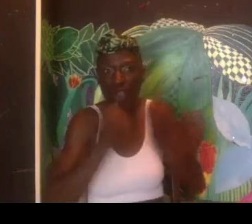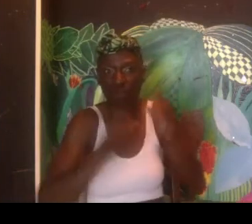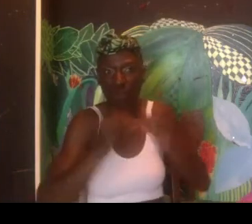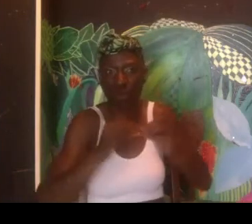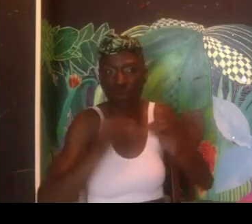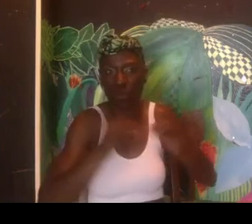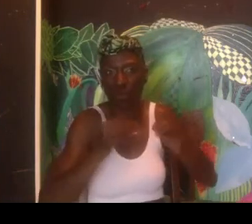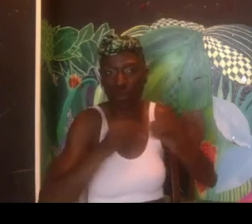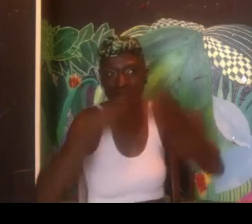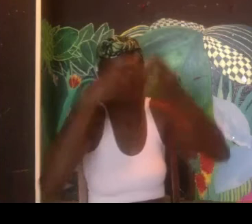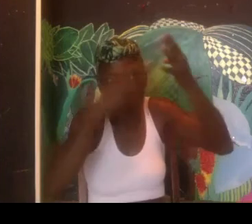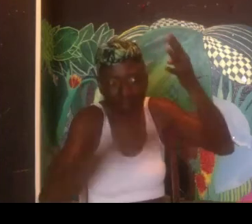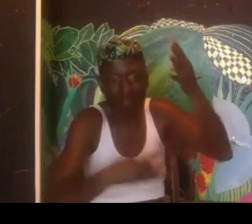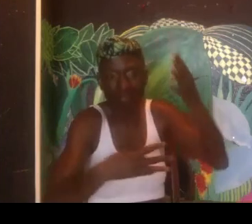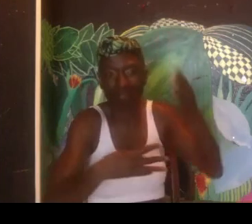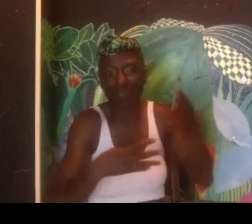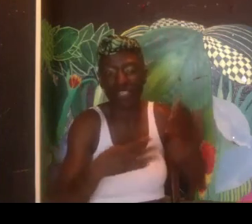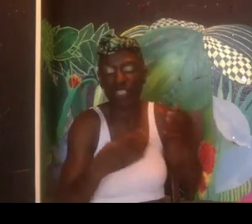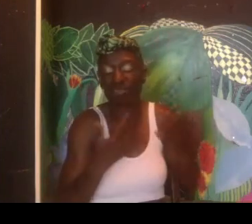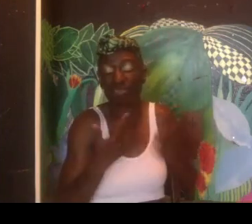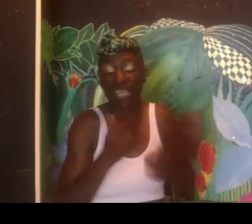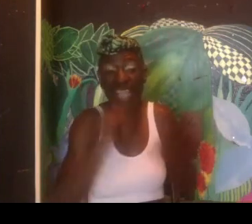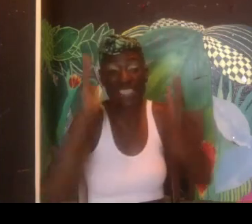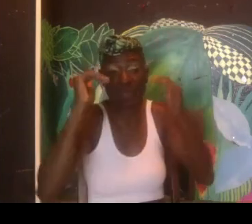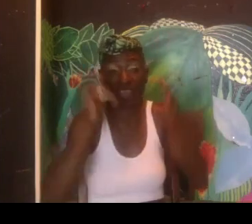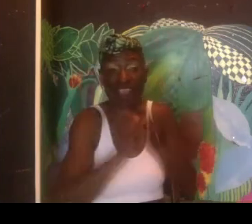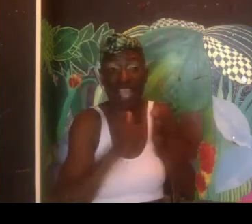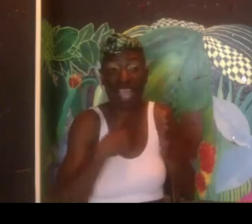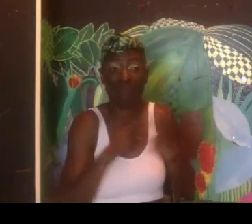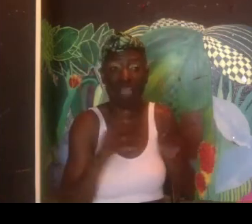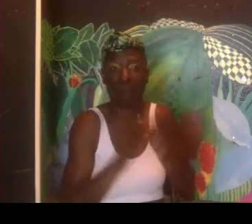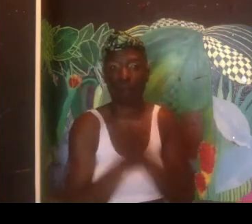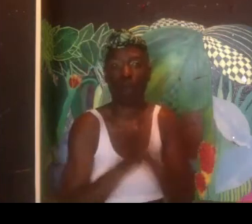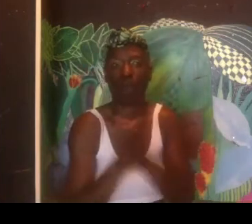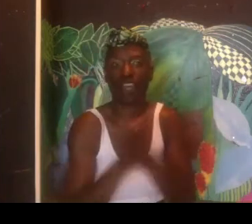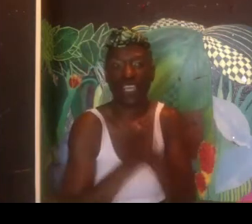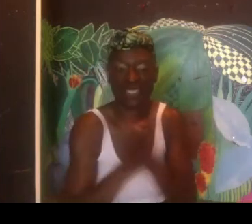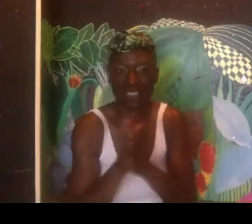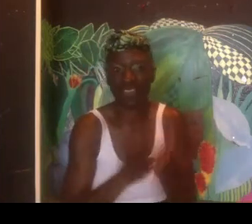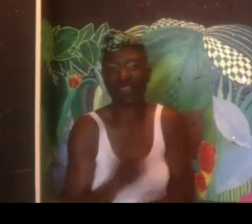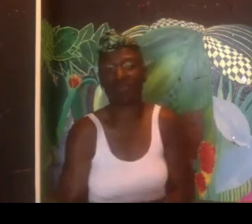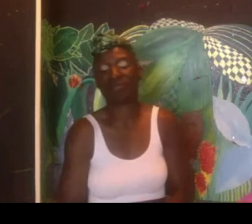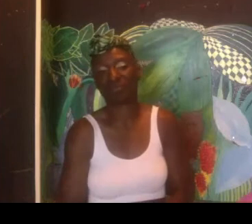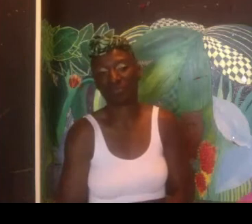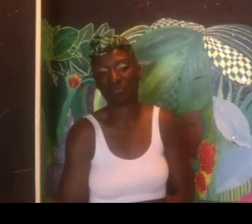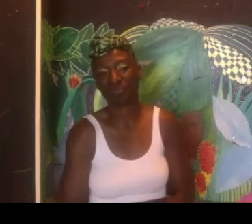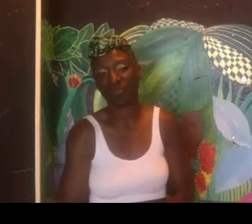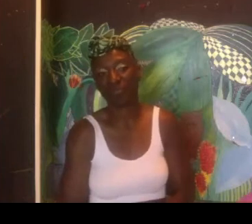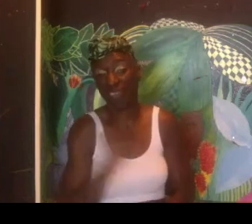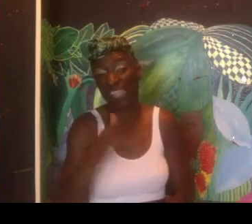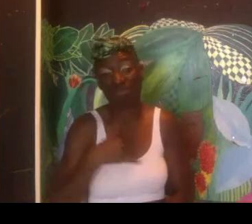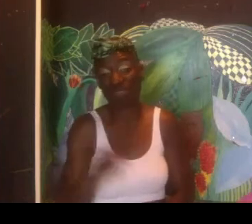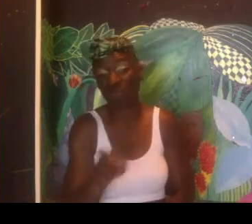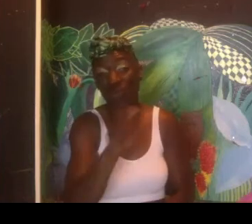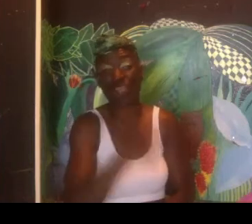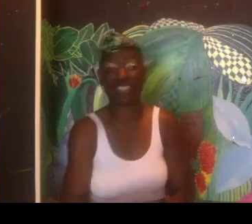And that's something I'm still doing. I'm working on scripts and productions and so on. And I didn't expect it.